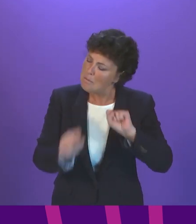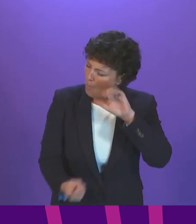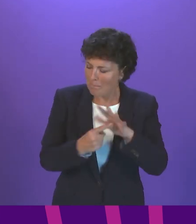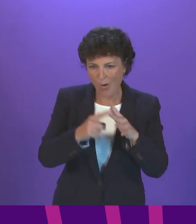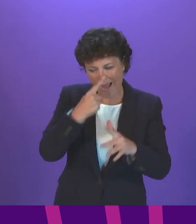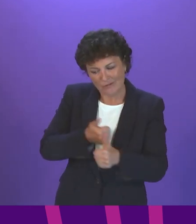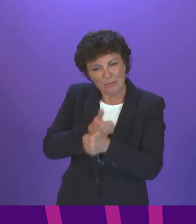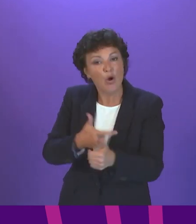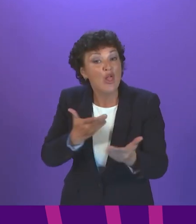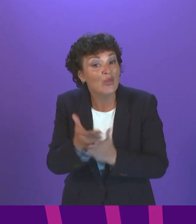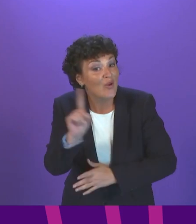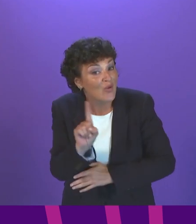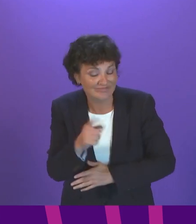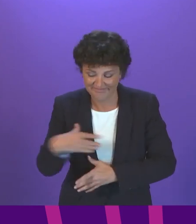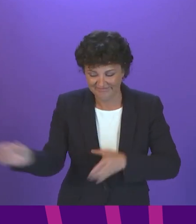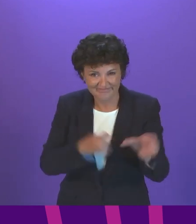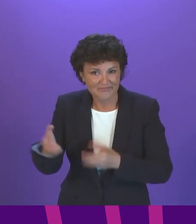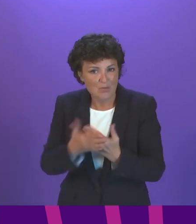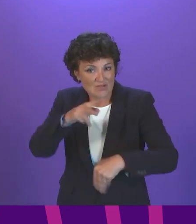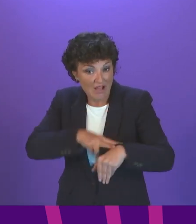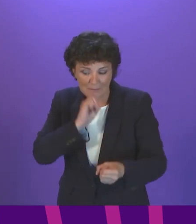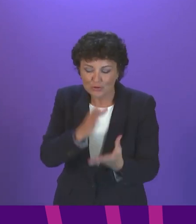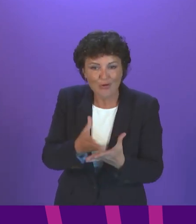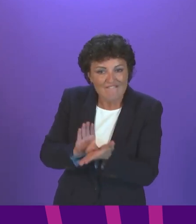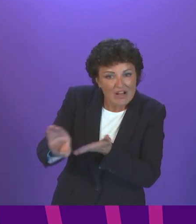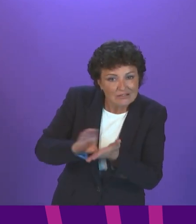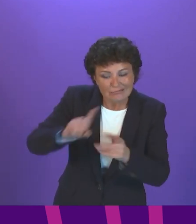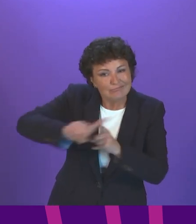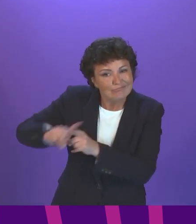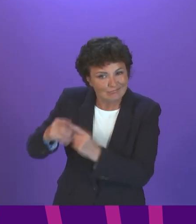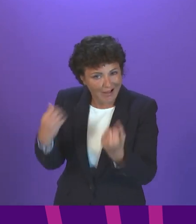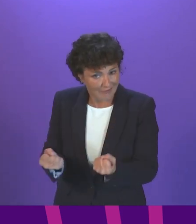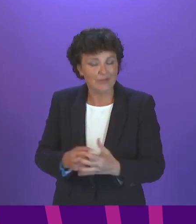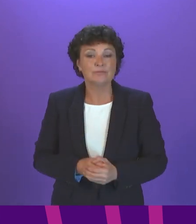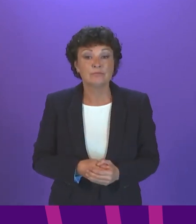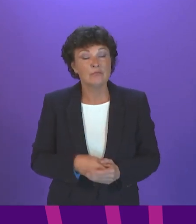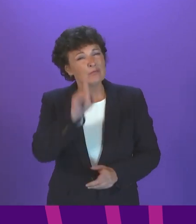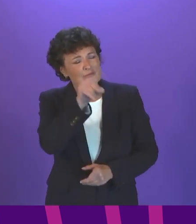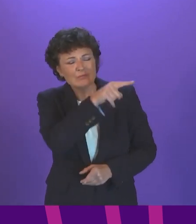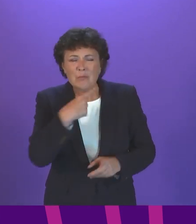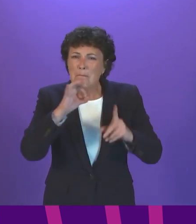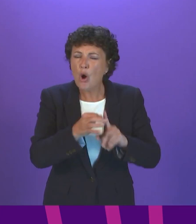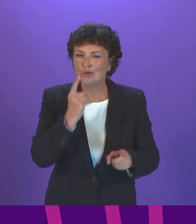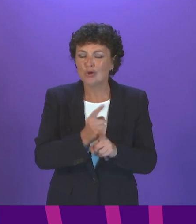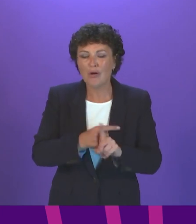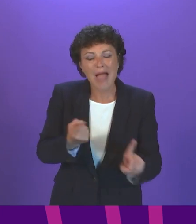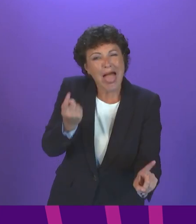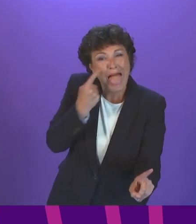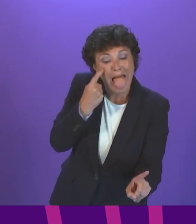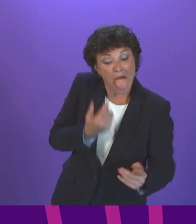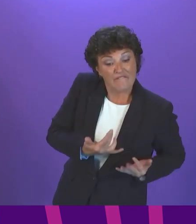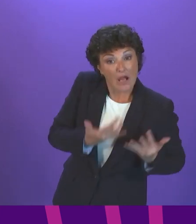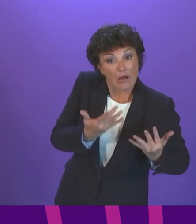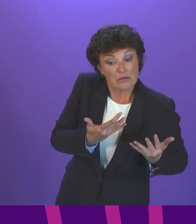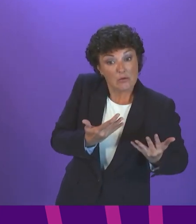recruiting more staff and making sure that they have the resources they need. The point about provisional versus finalised figures